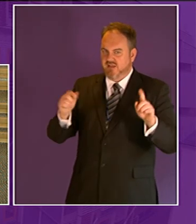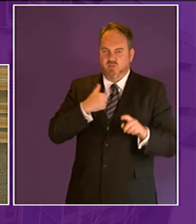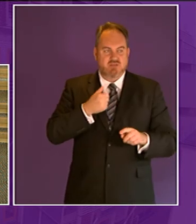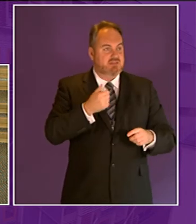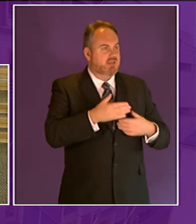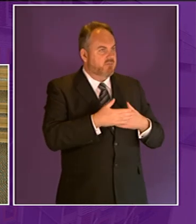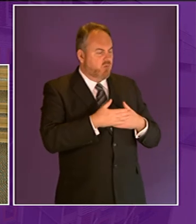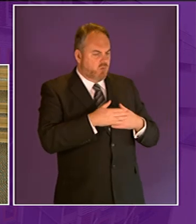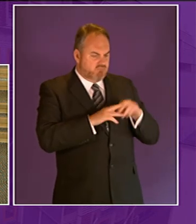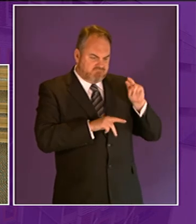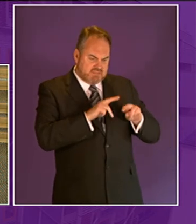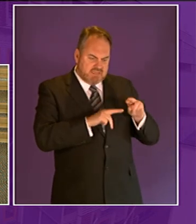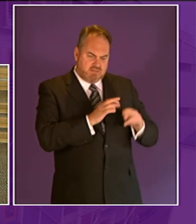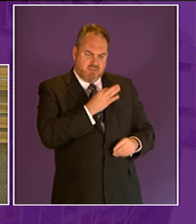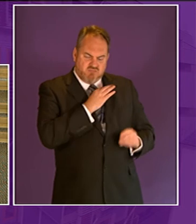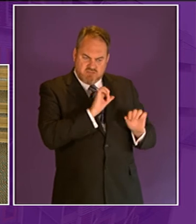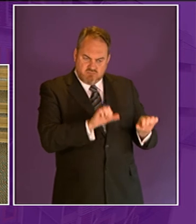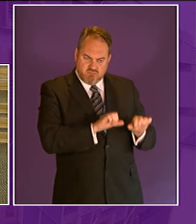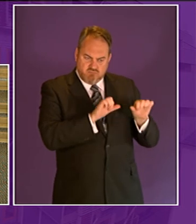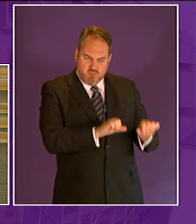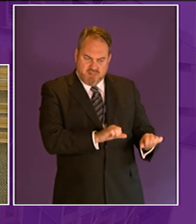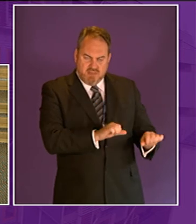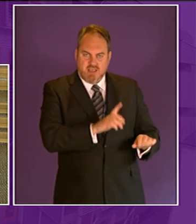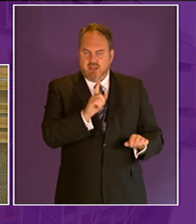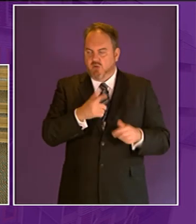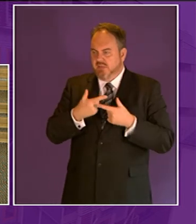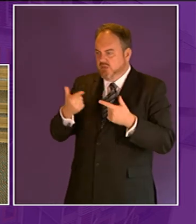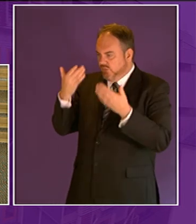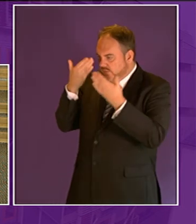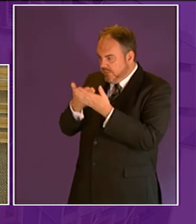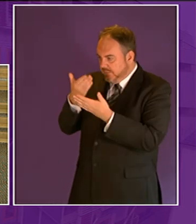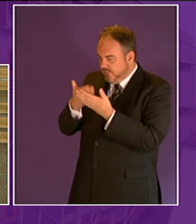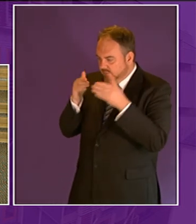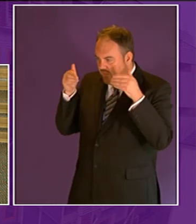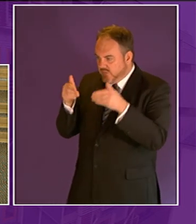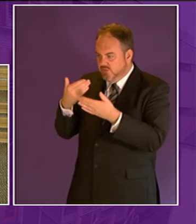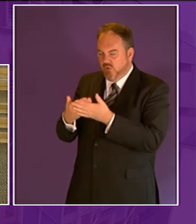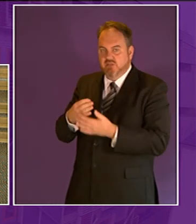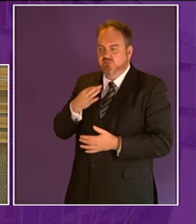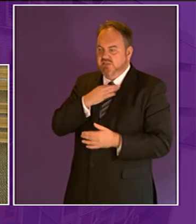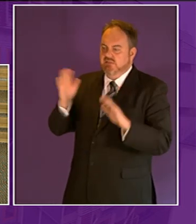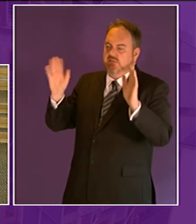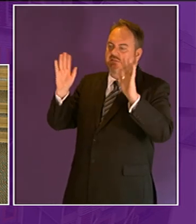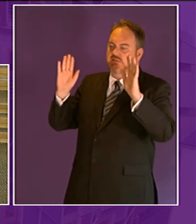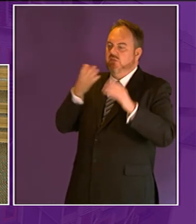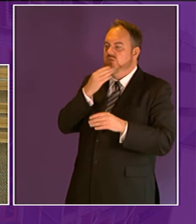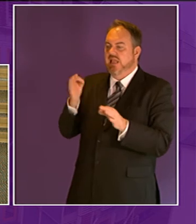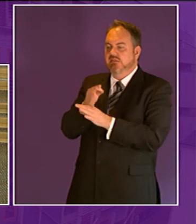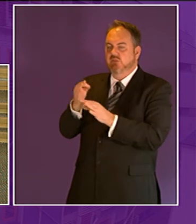and i think that would chime with the point that mr greer makes yes we have to ensure that risk is managed and mitigated but that doesn't mean it has to be